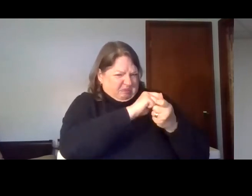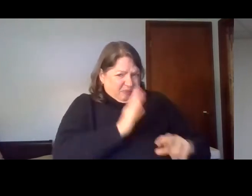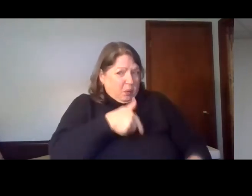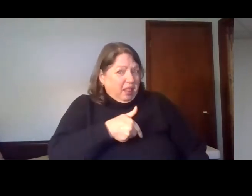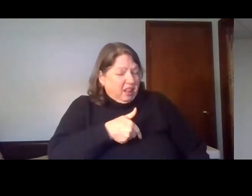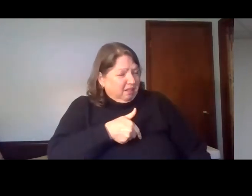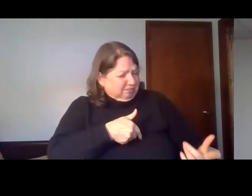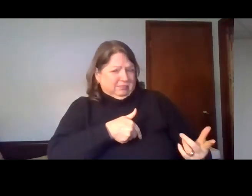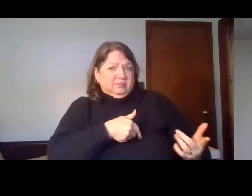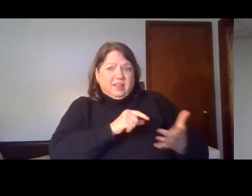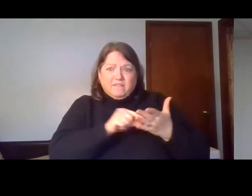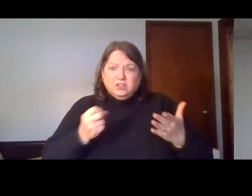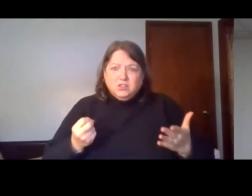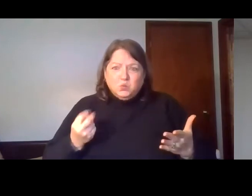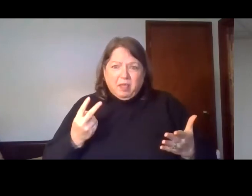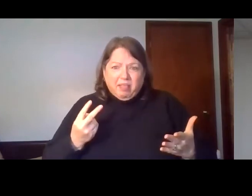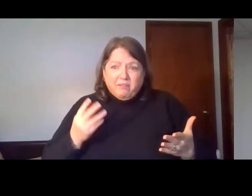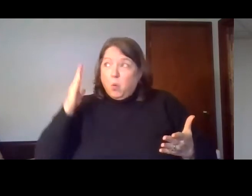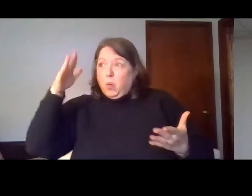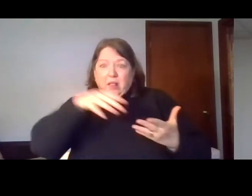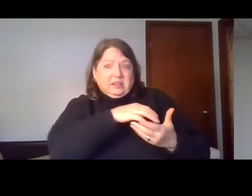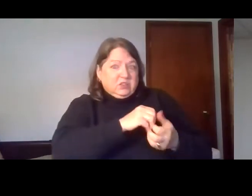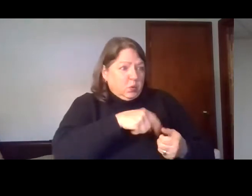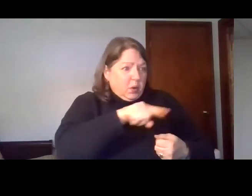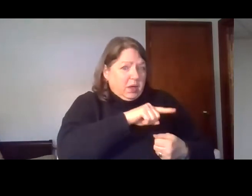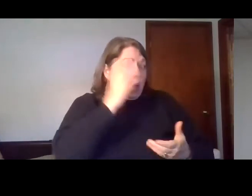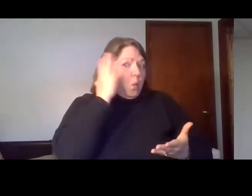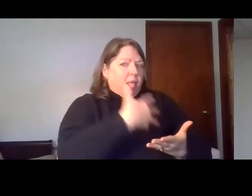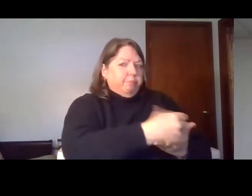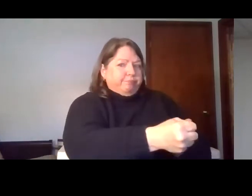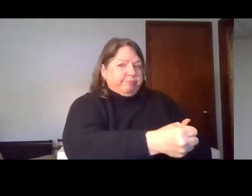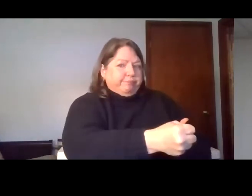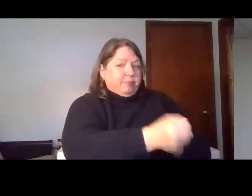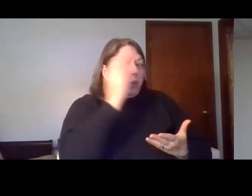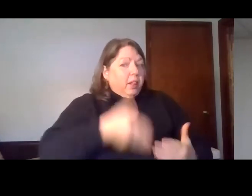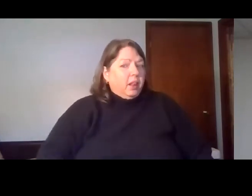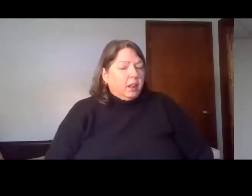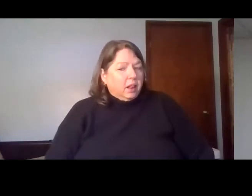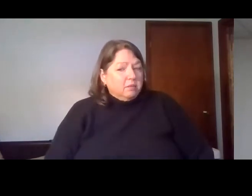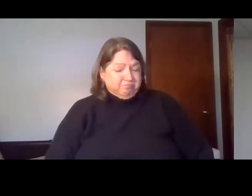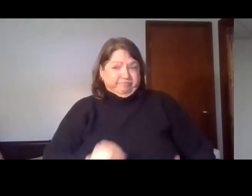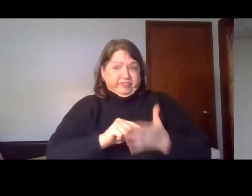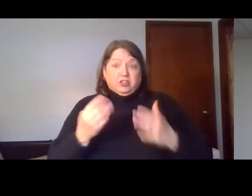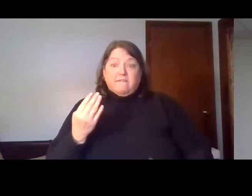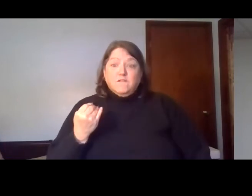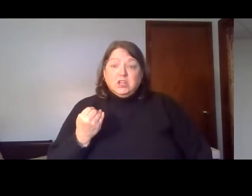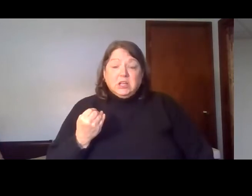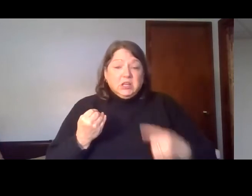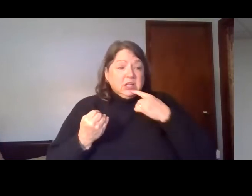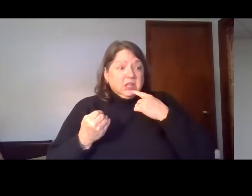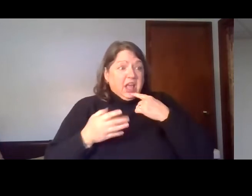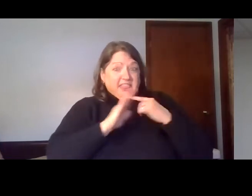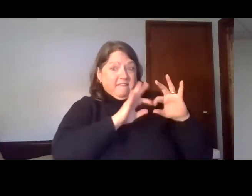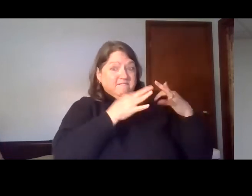will be destroyed and they will pass away. This is his message to the Ninevites. then verse 14, they will have no descendants.